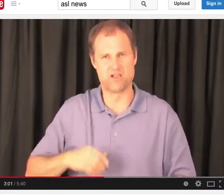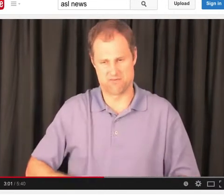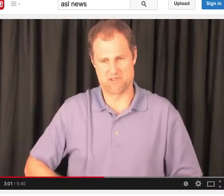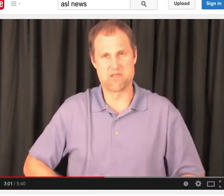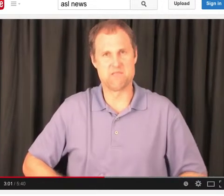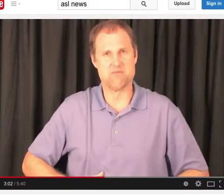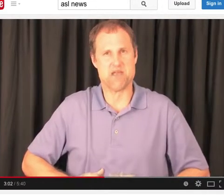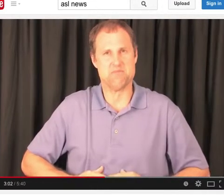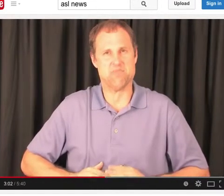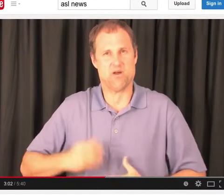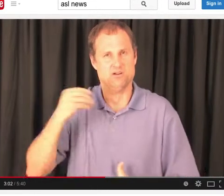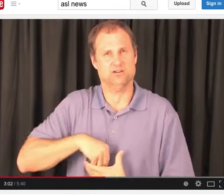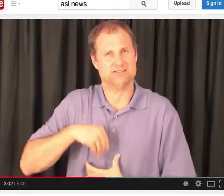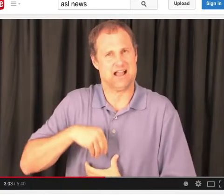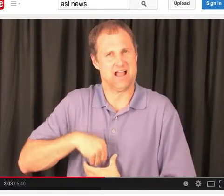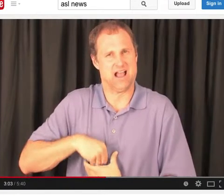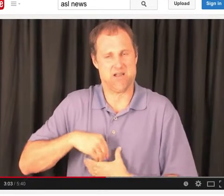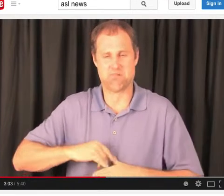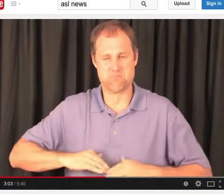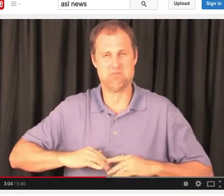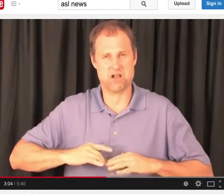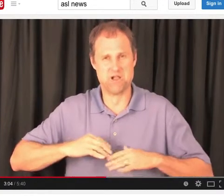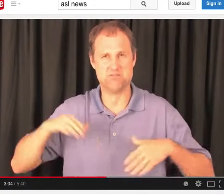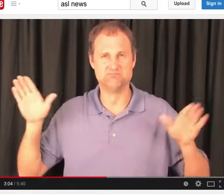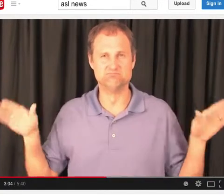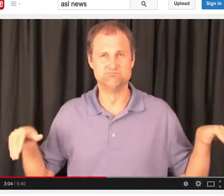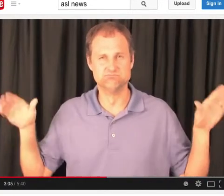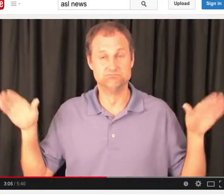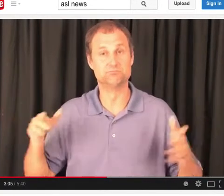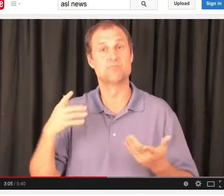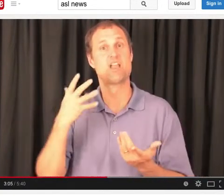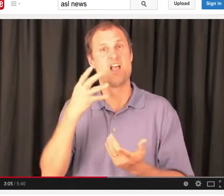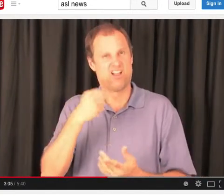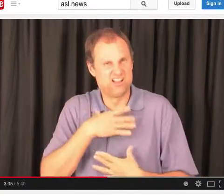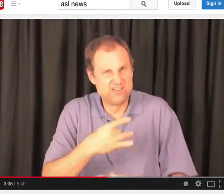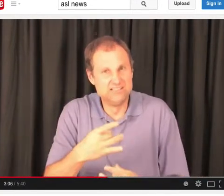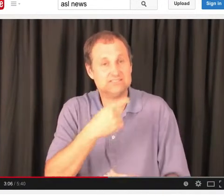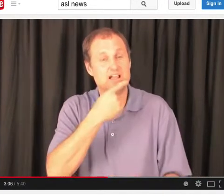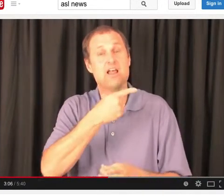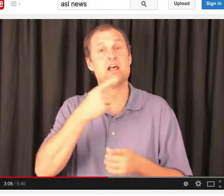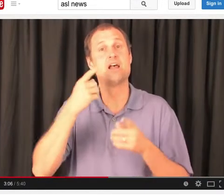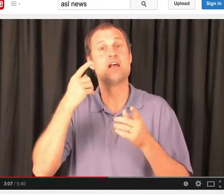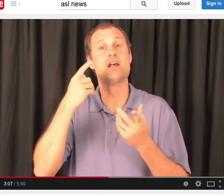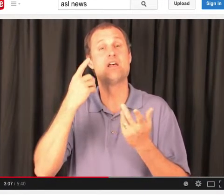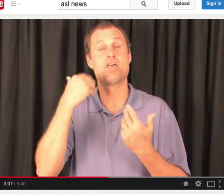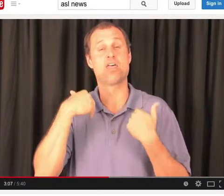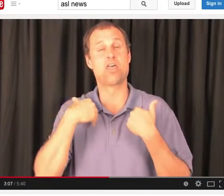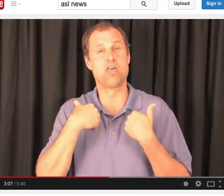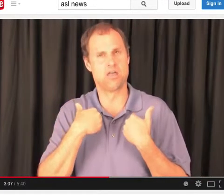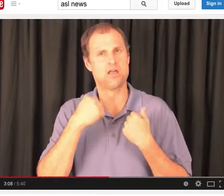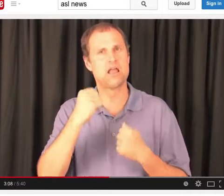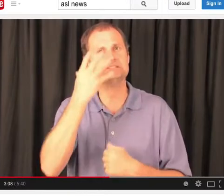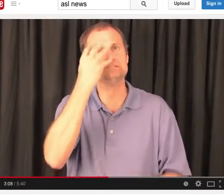as they see them. They fill up on squid and fish.